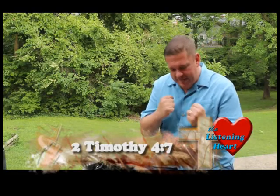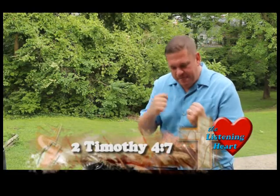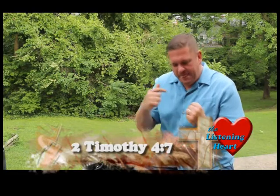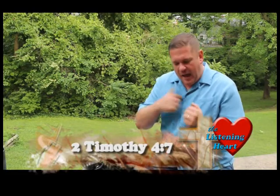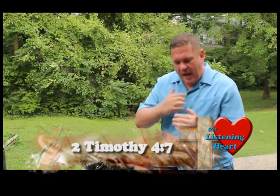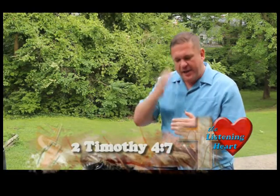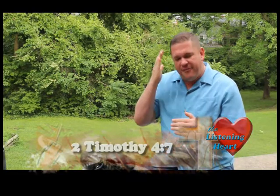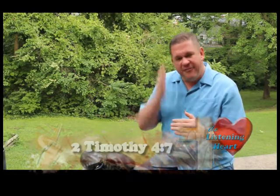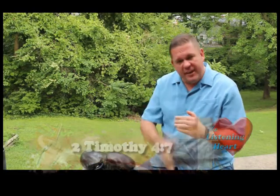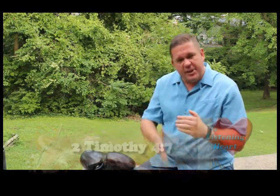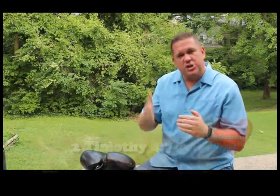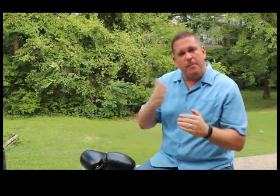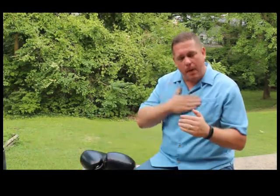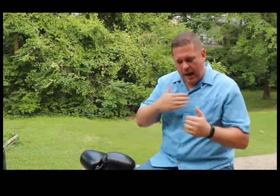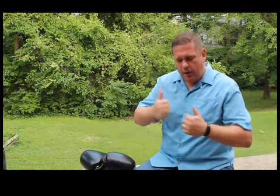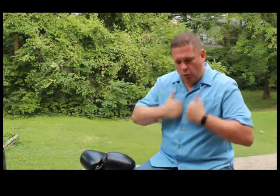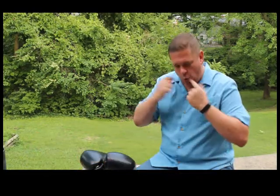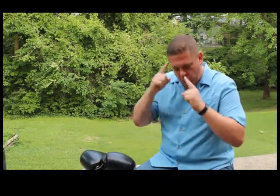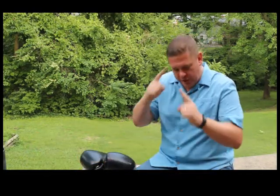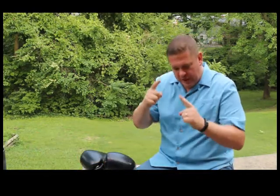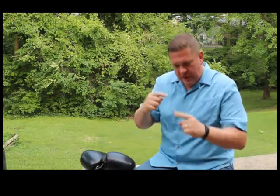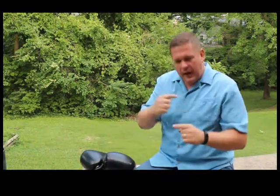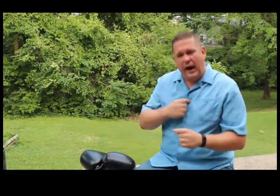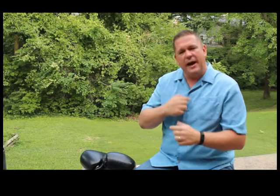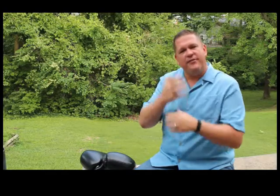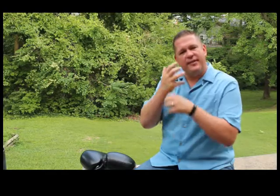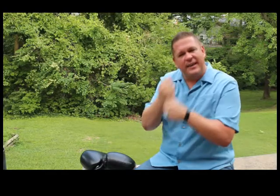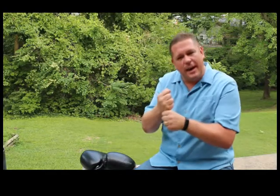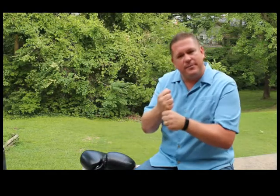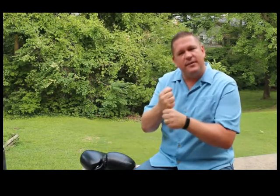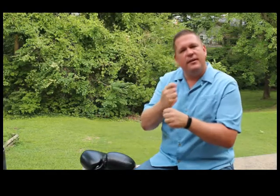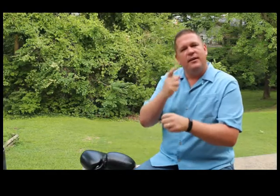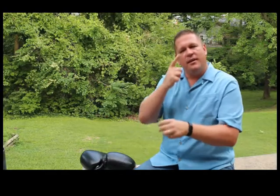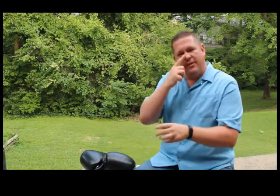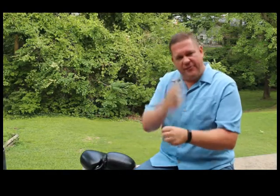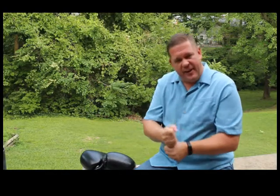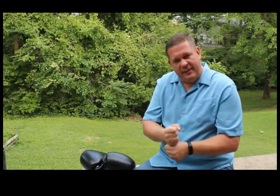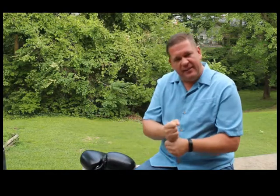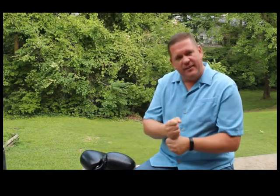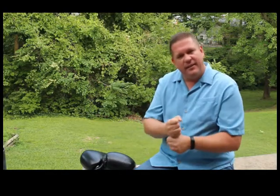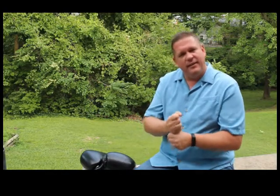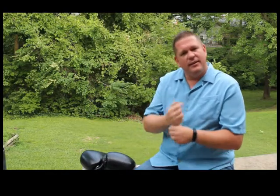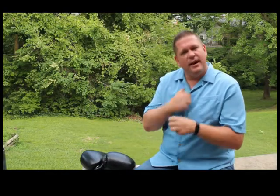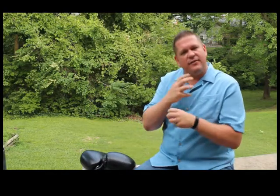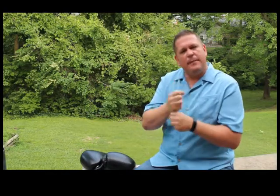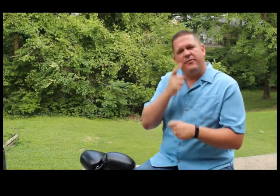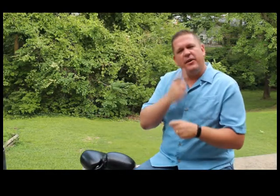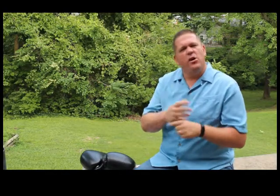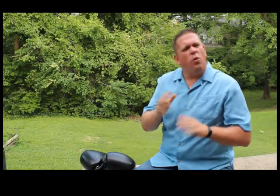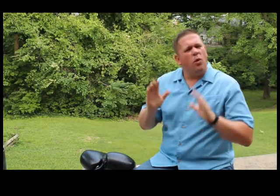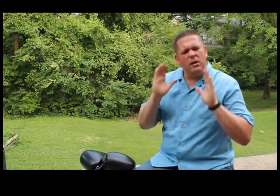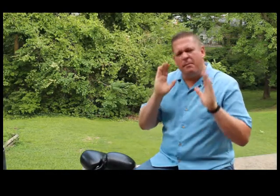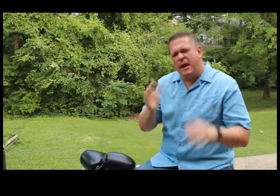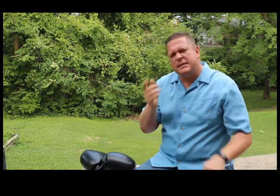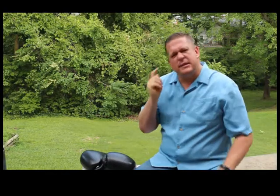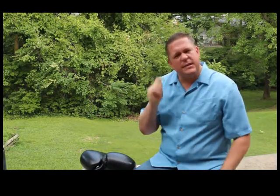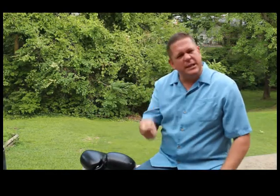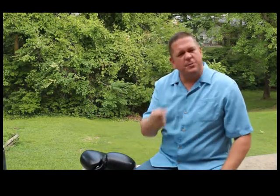I have finished my course. I have kept the faith. I have kept the faith. What an amazing testimony